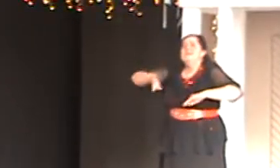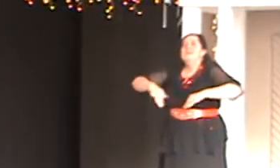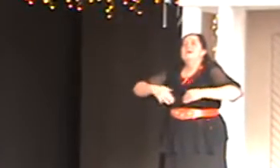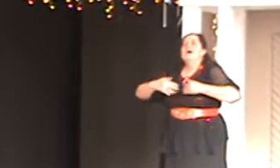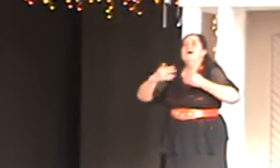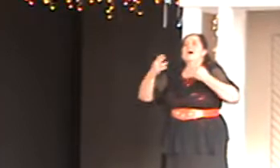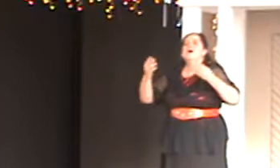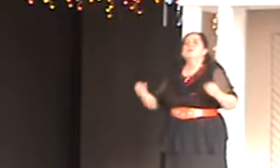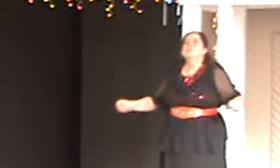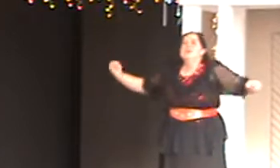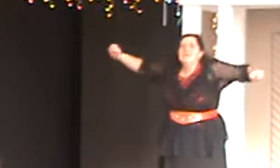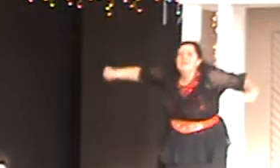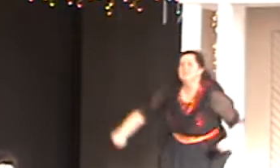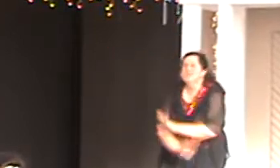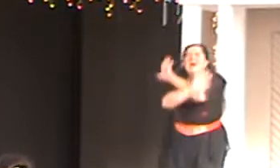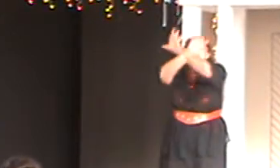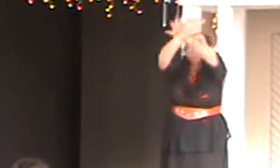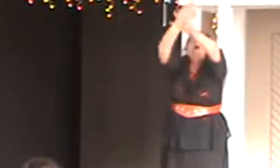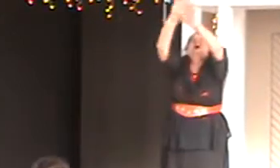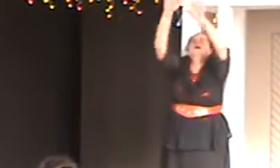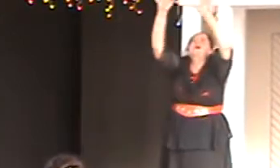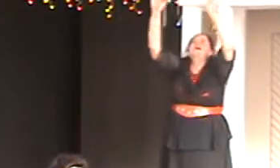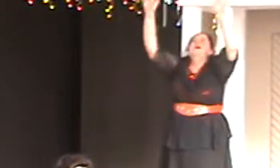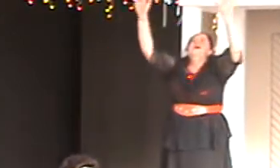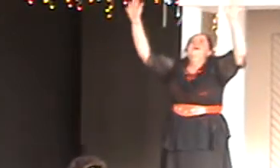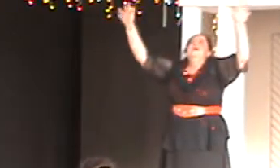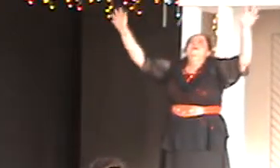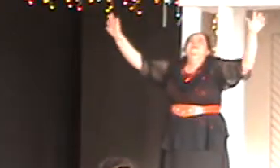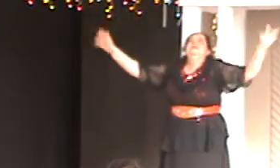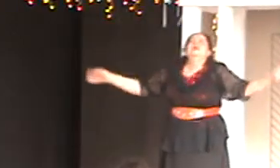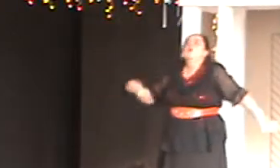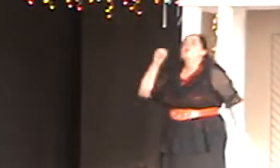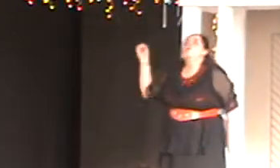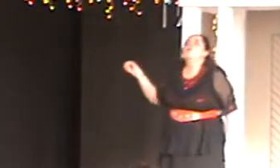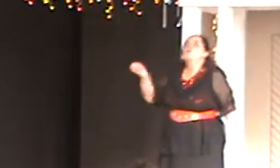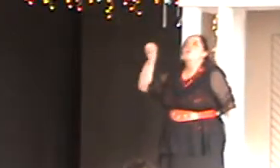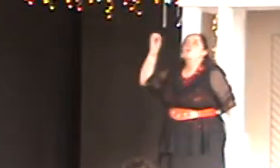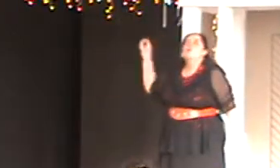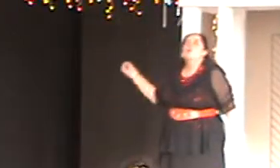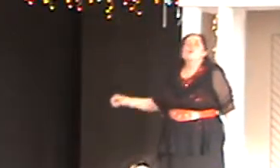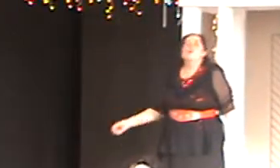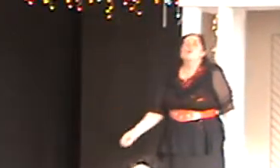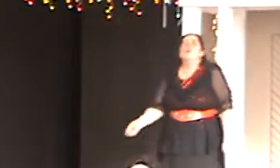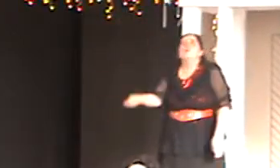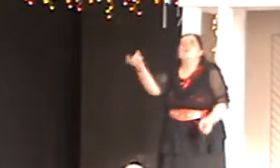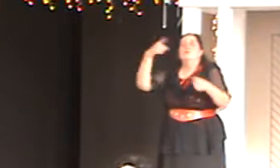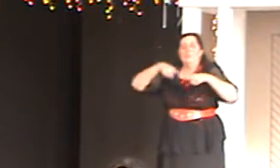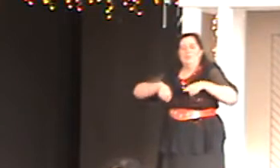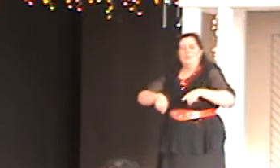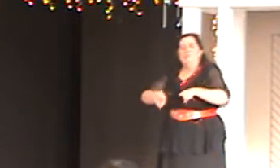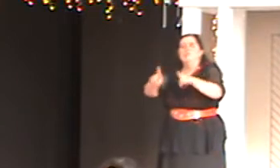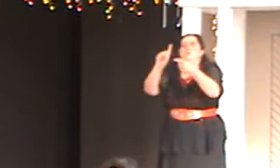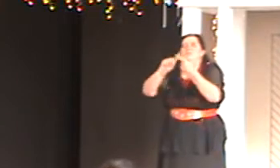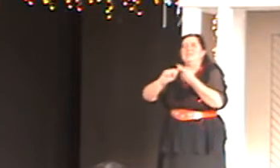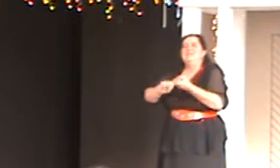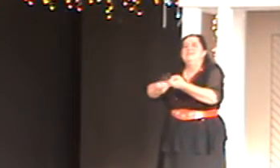how you shine, Oh, you're the